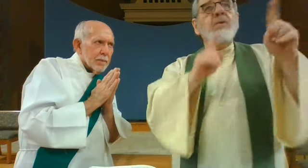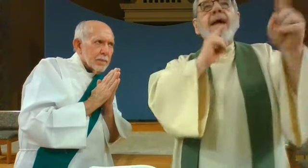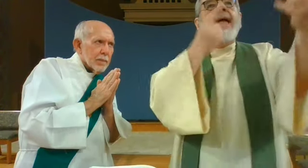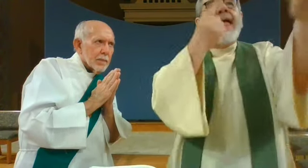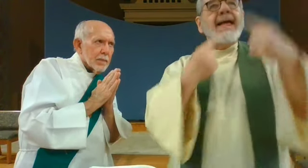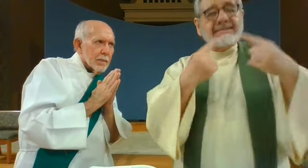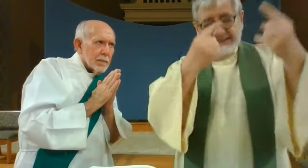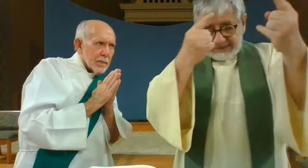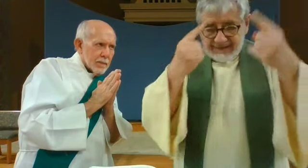ask